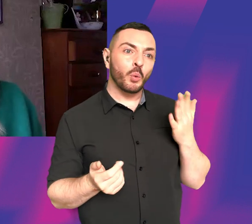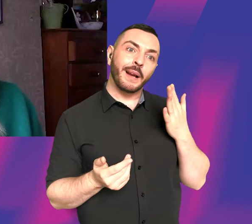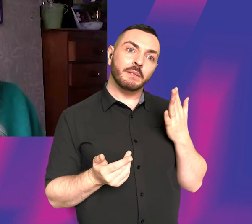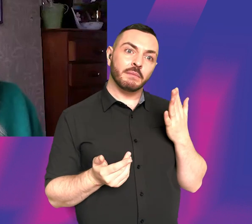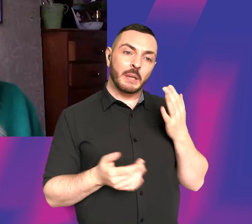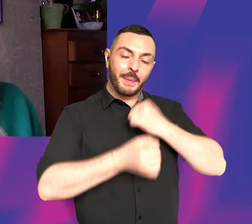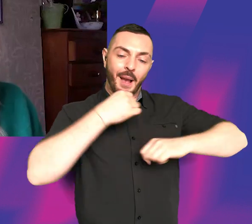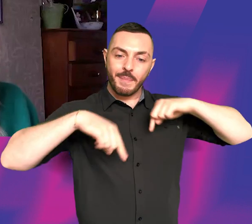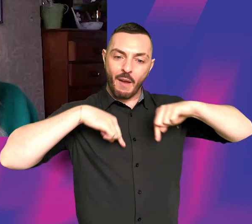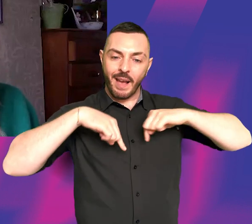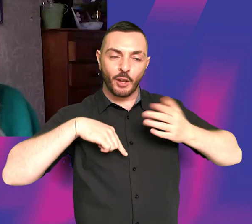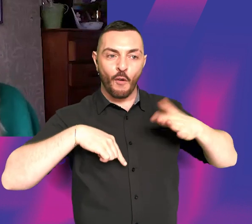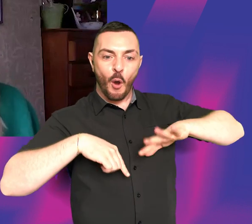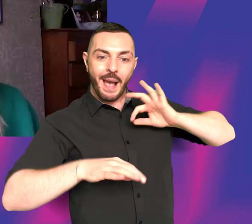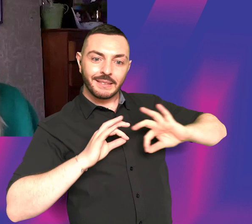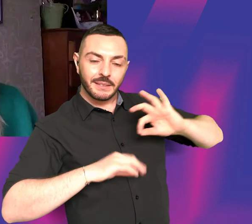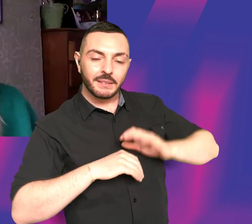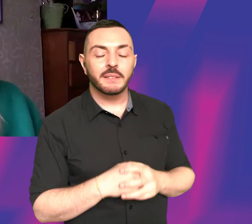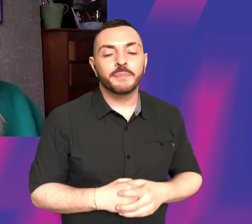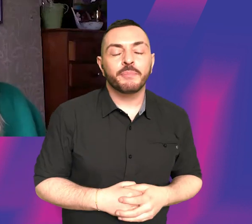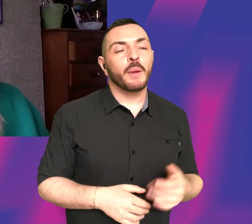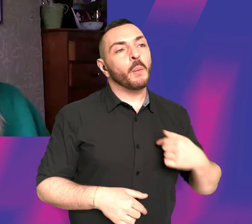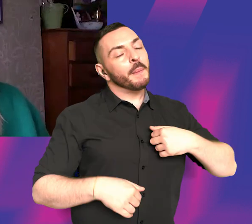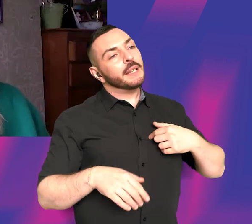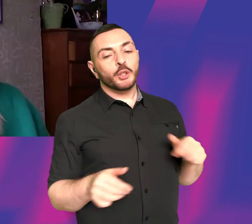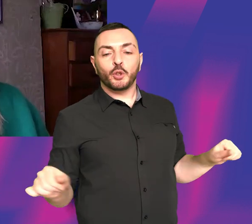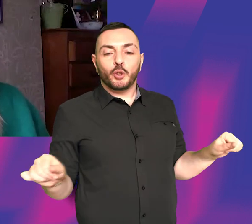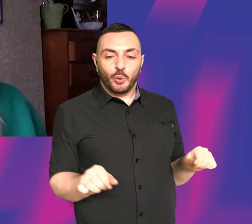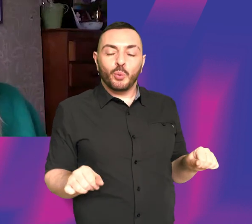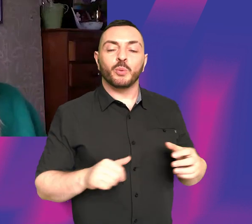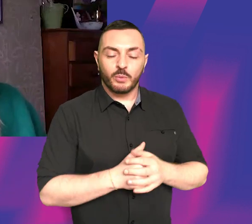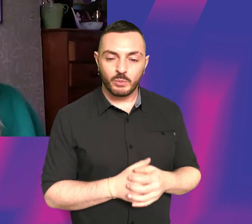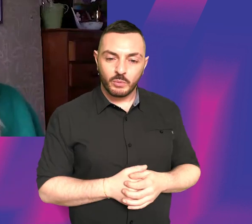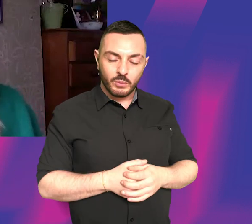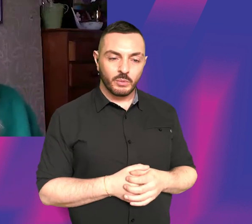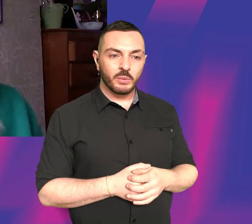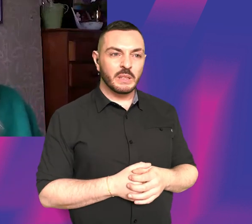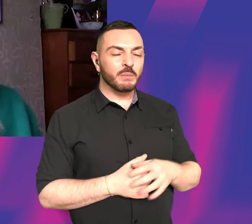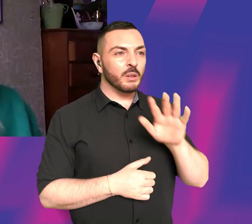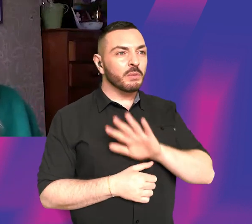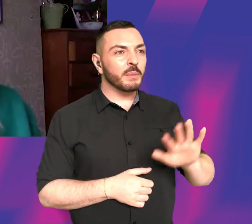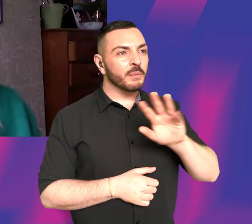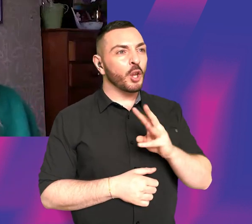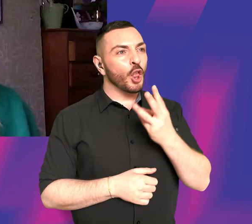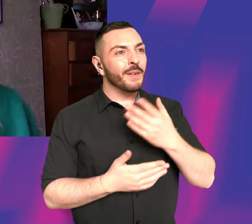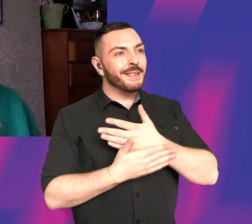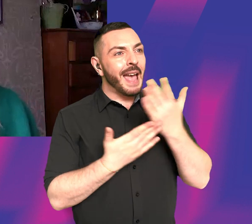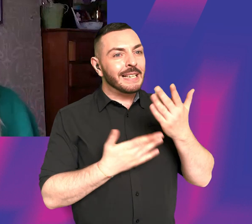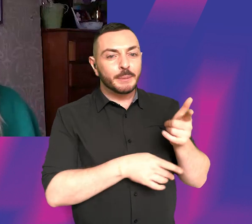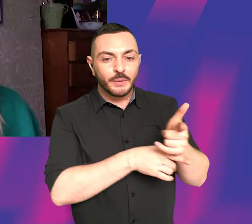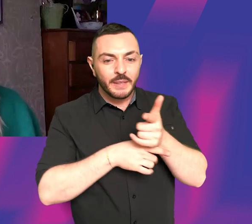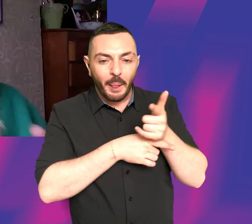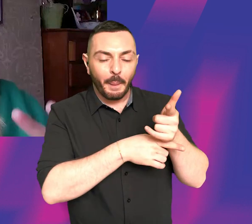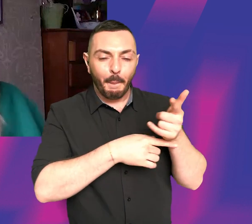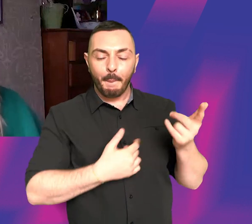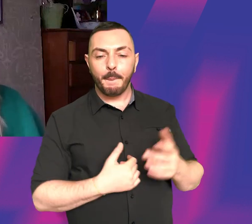did. I would say that was with my short, you know, it was three days, the shoot. So it